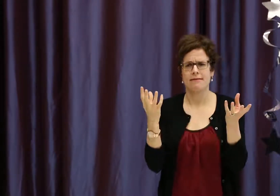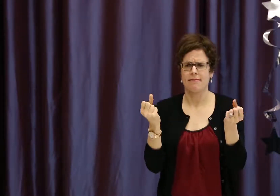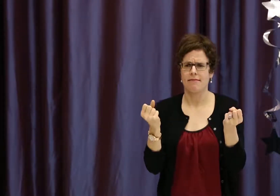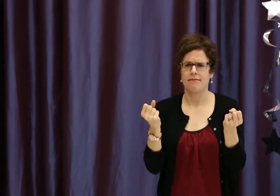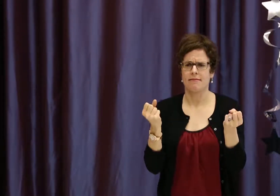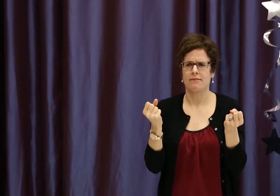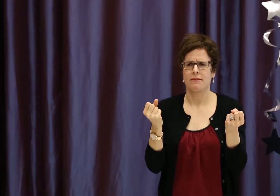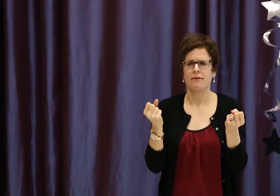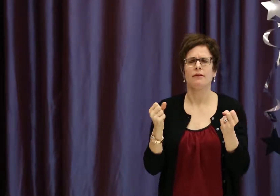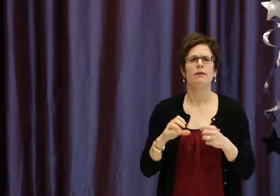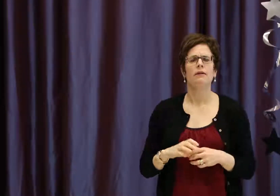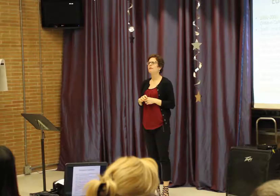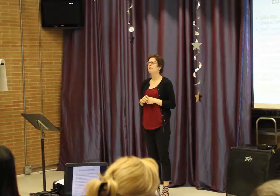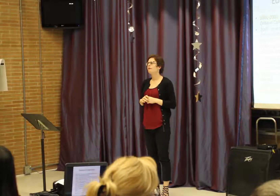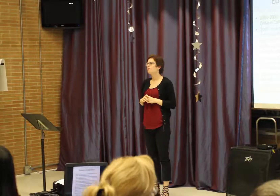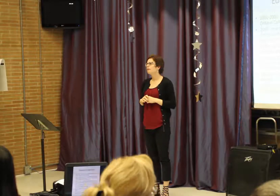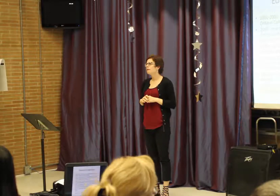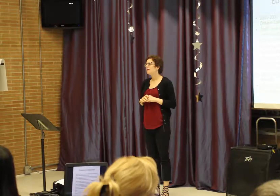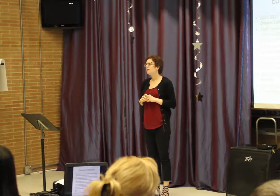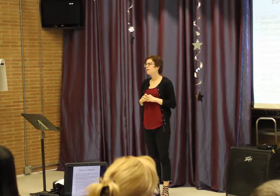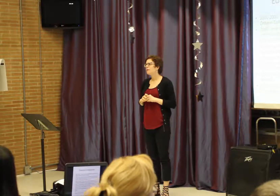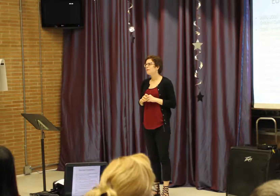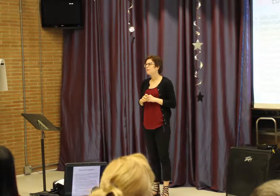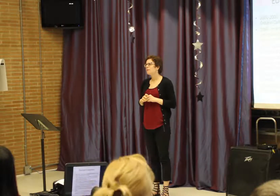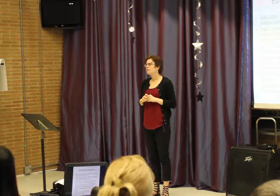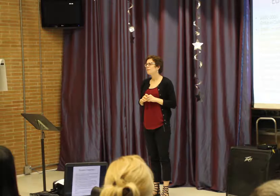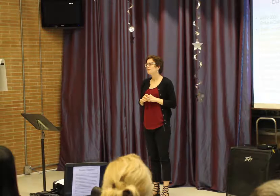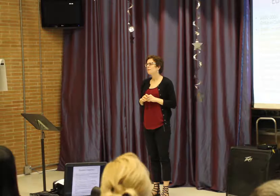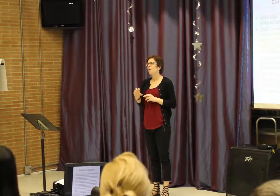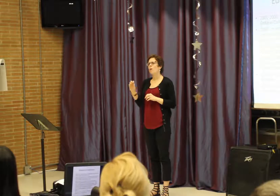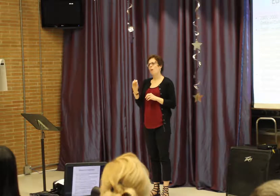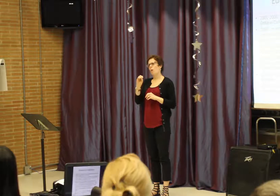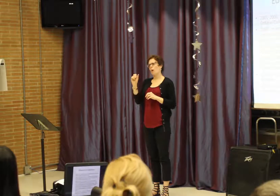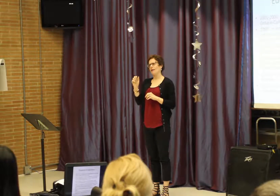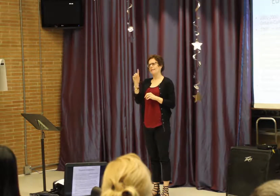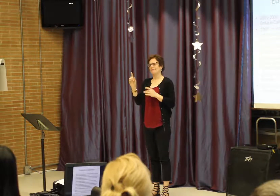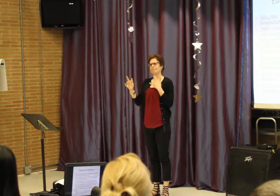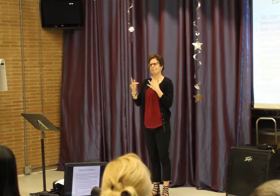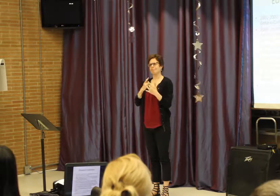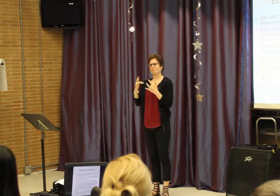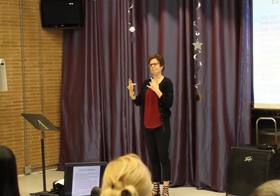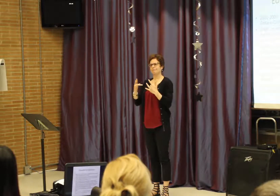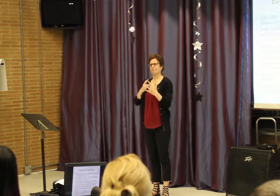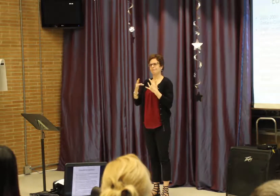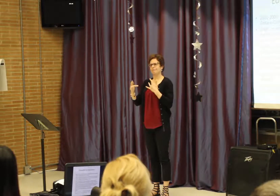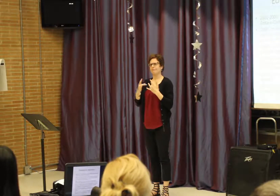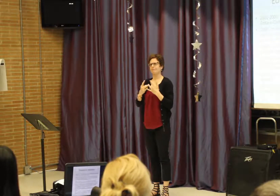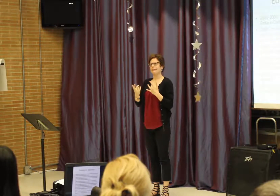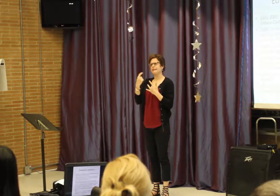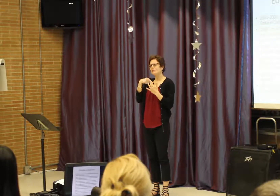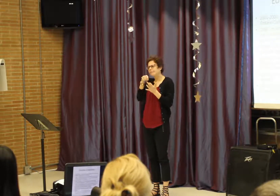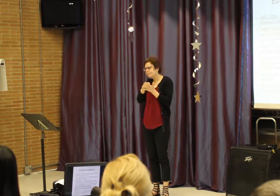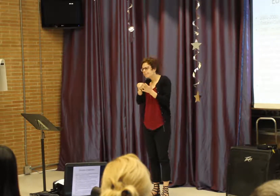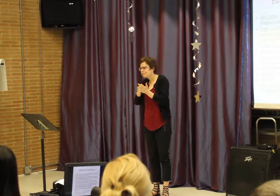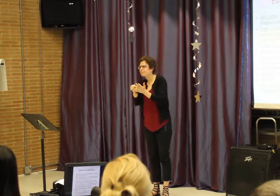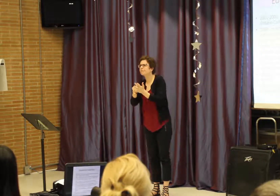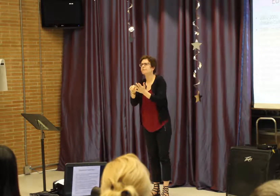if they had used a hearing aid or a cochlear implant and were receiving AVT, the child was not permitted to learn sign language.